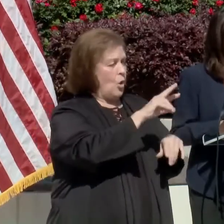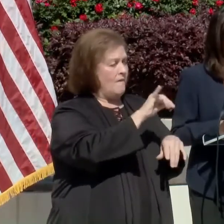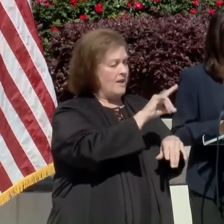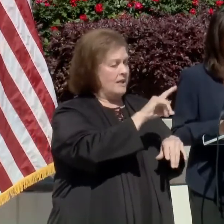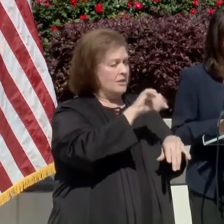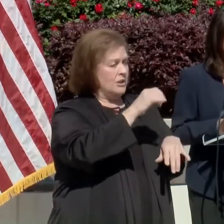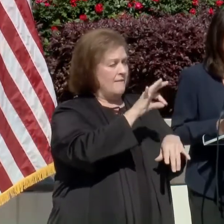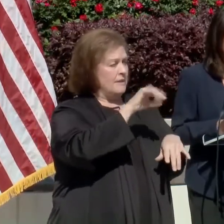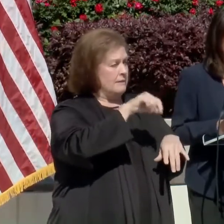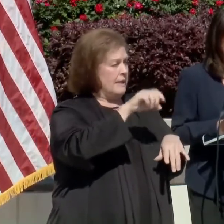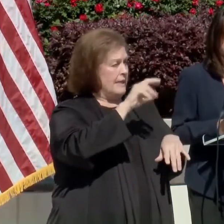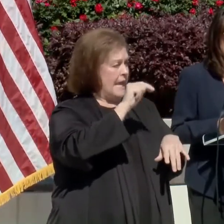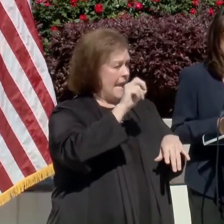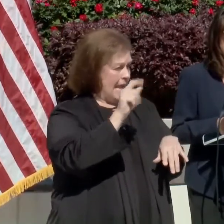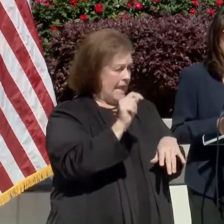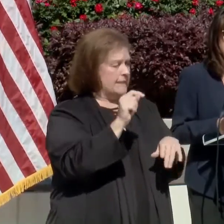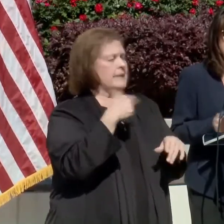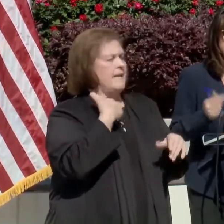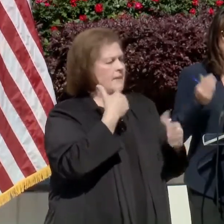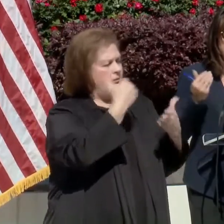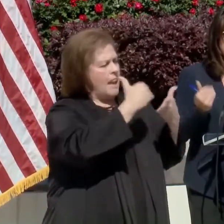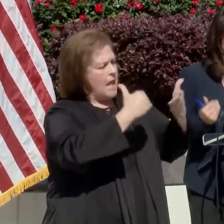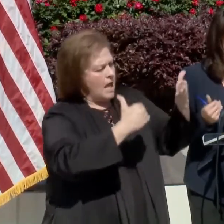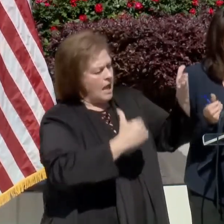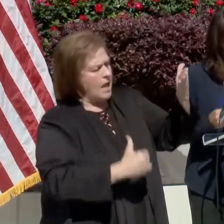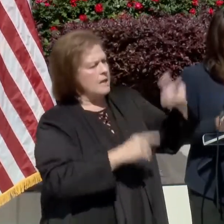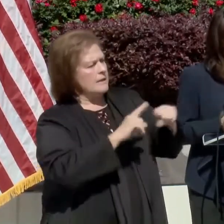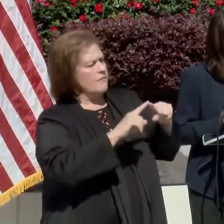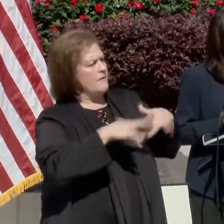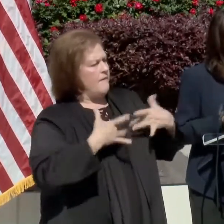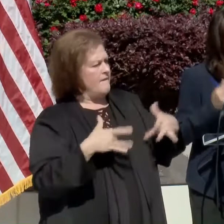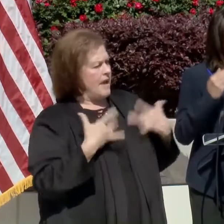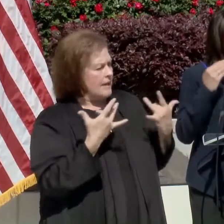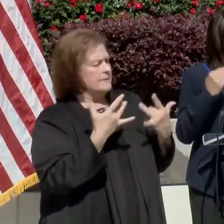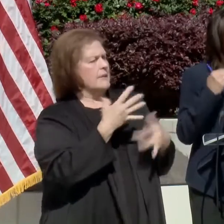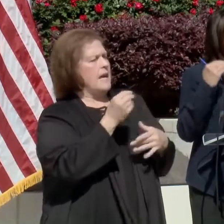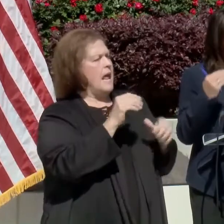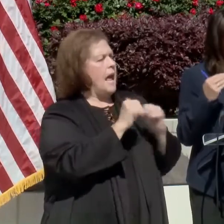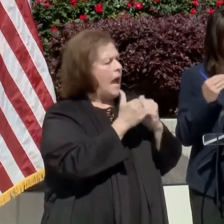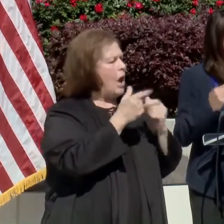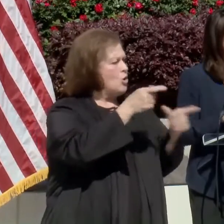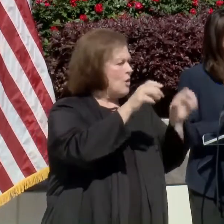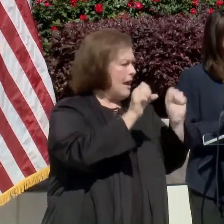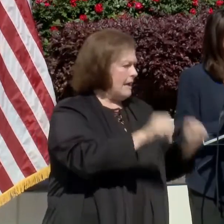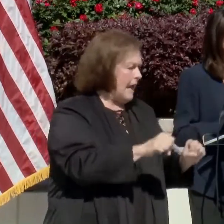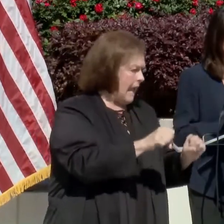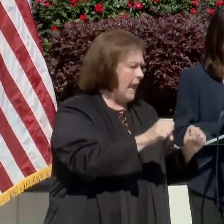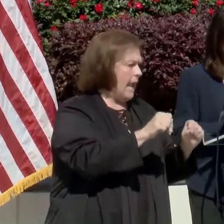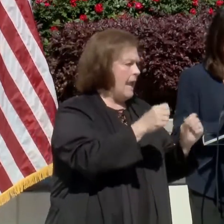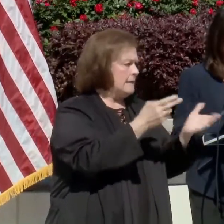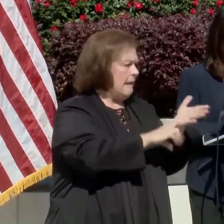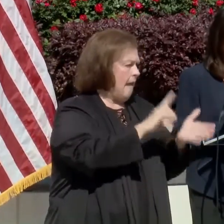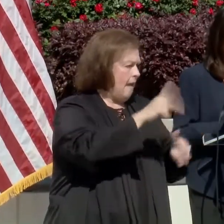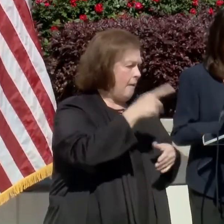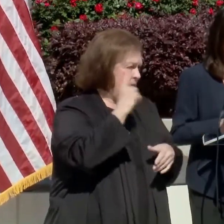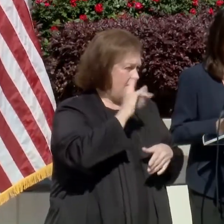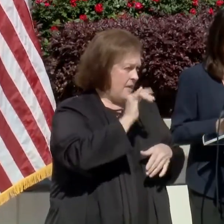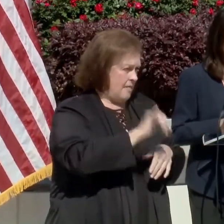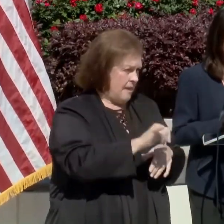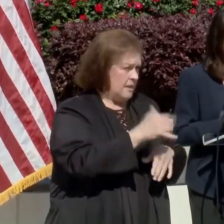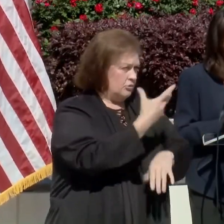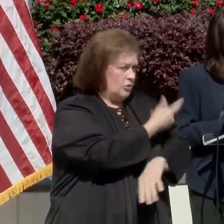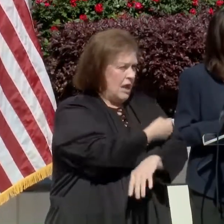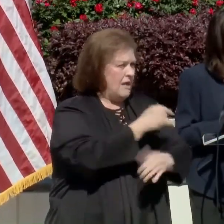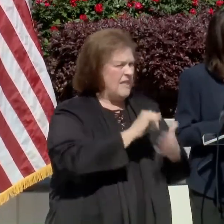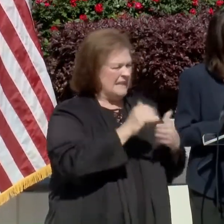.jeffparish.net, we have a listing of all the events as well as how you register for those events. Okay, so